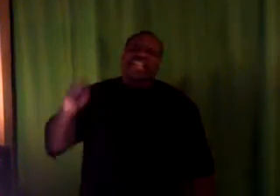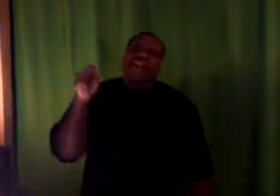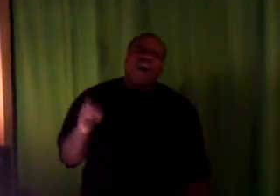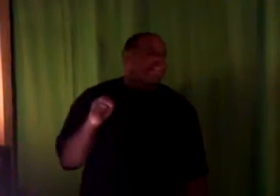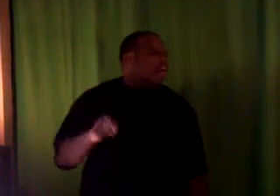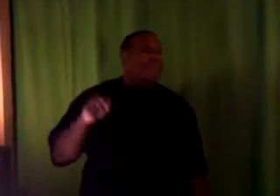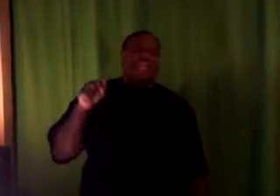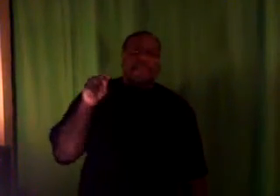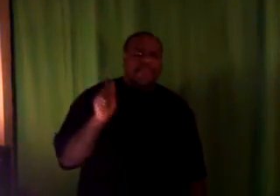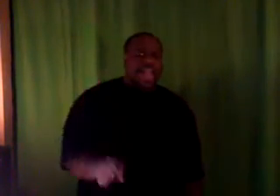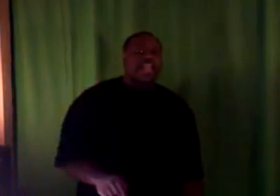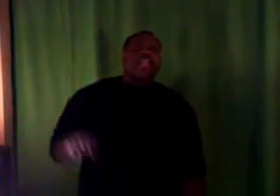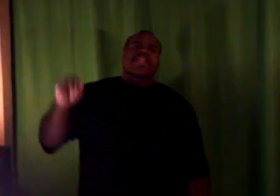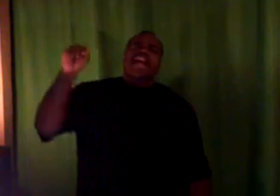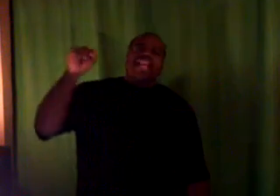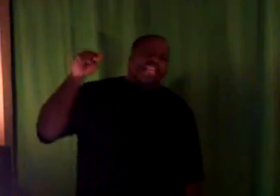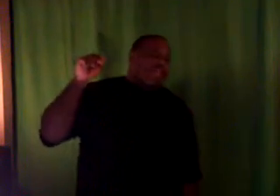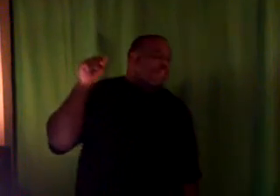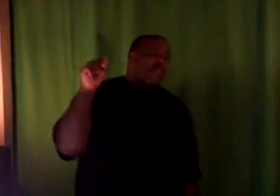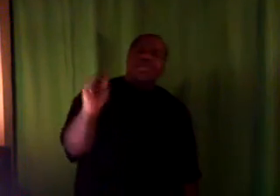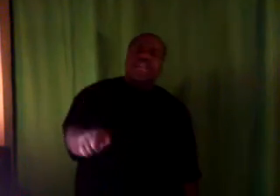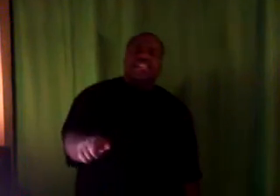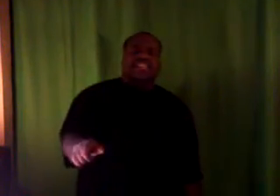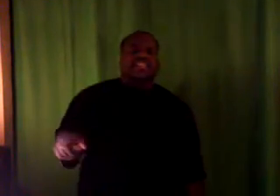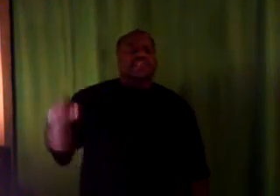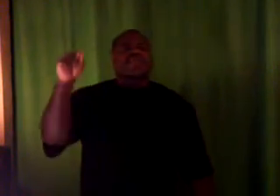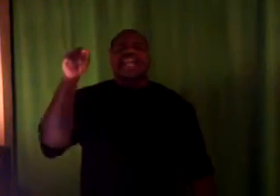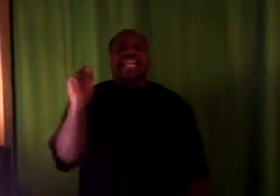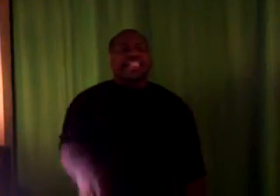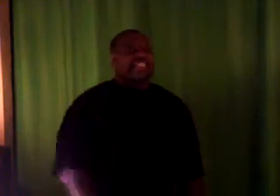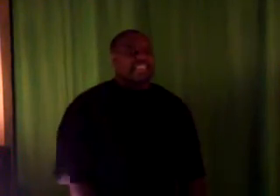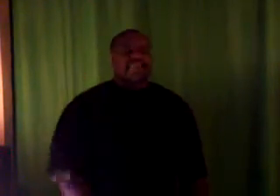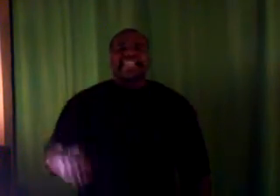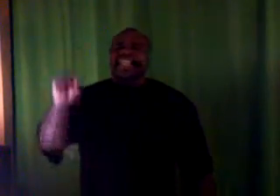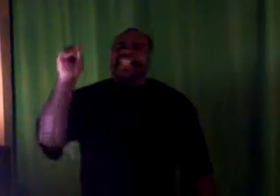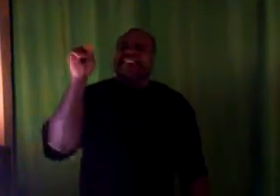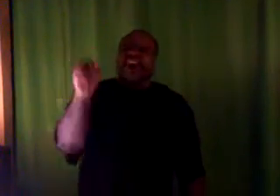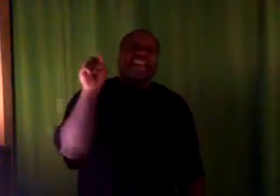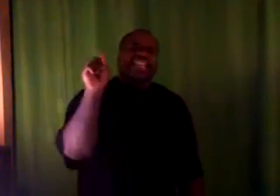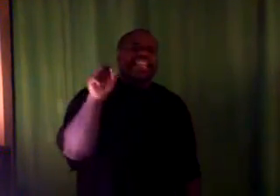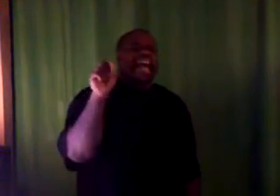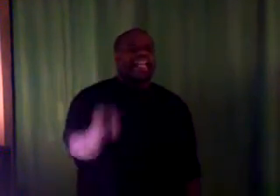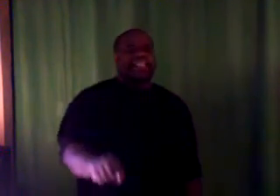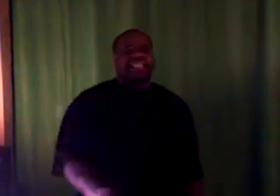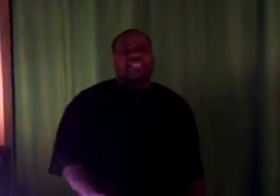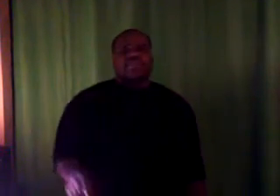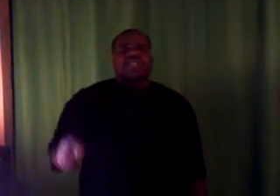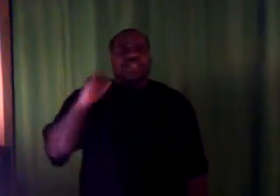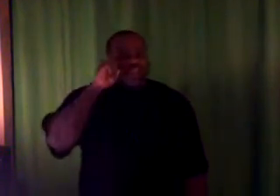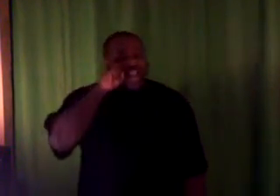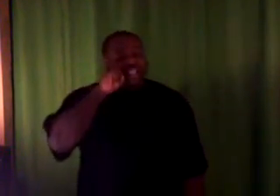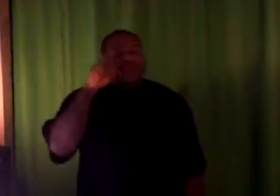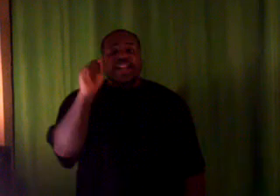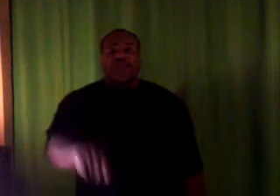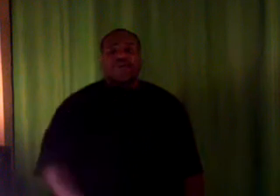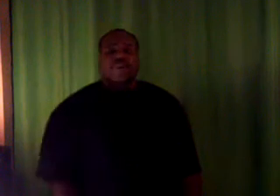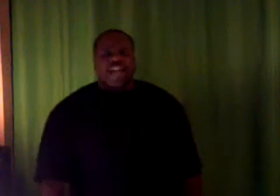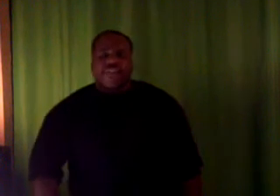it's hard enough being black. You got to, when you in that system, you in that system and it's hard to get out of that system. You got to straighten up your life.